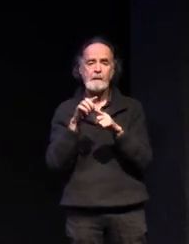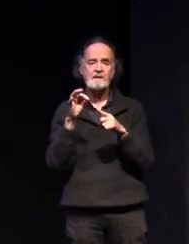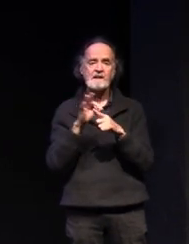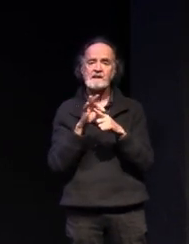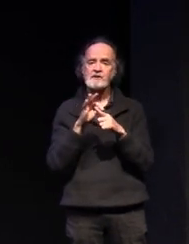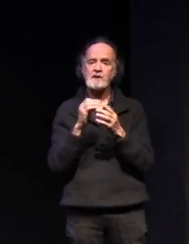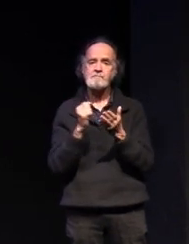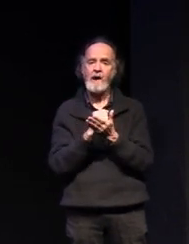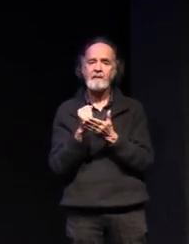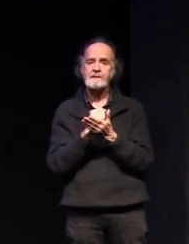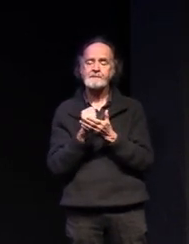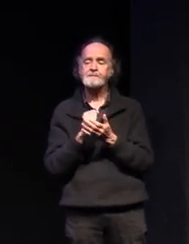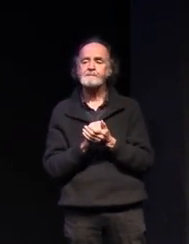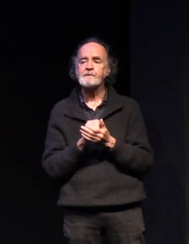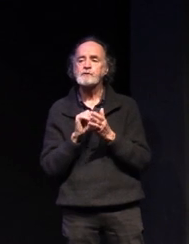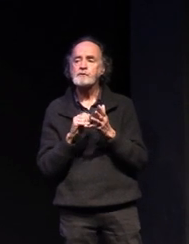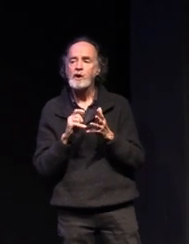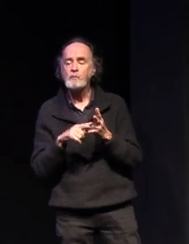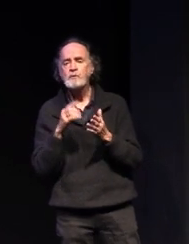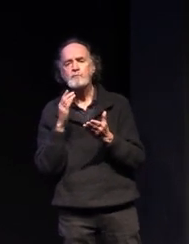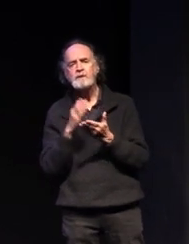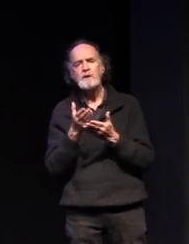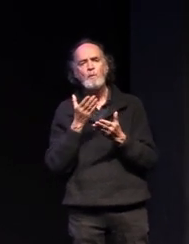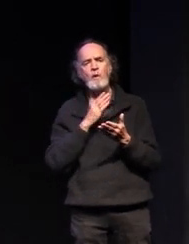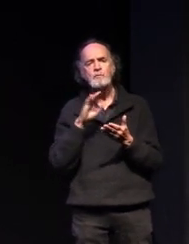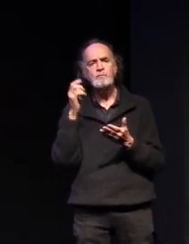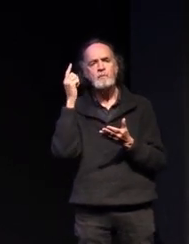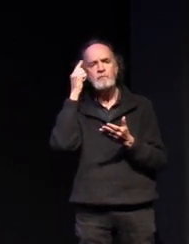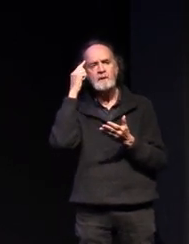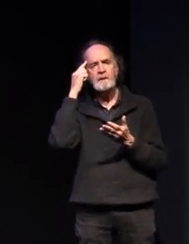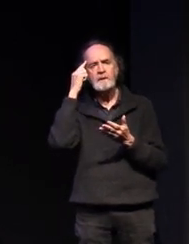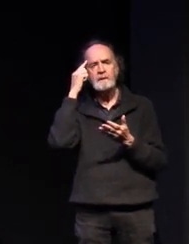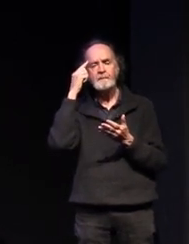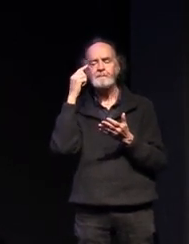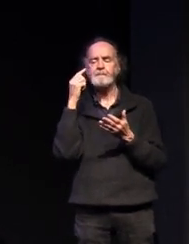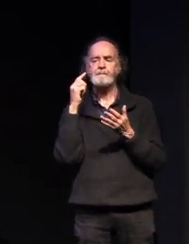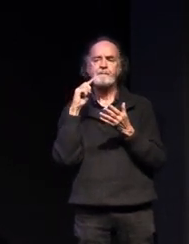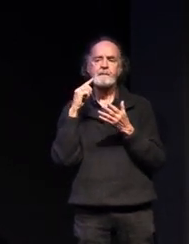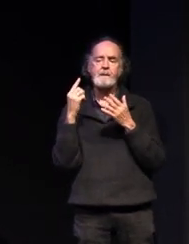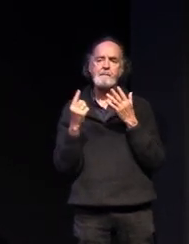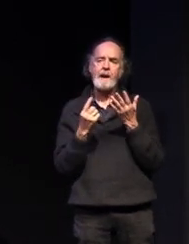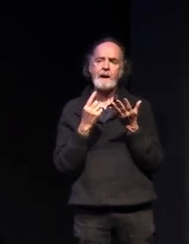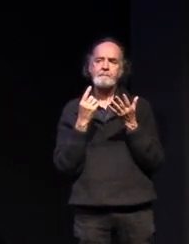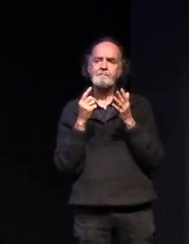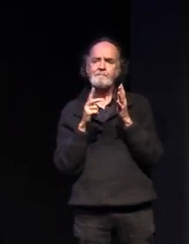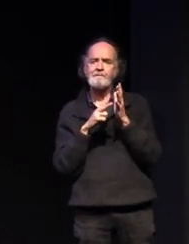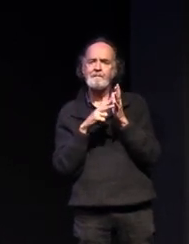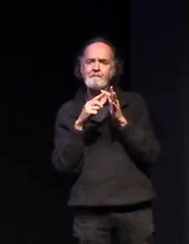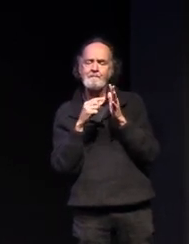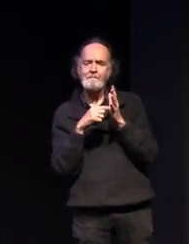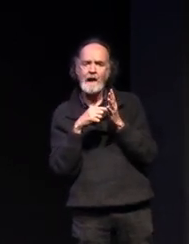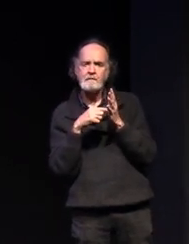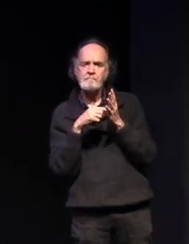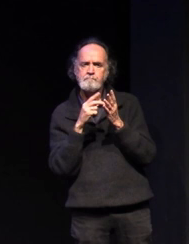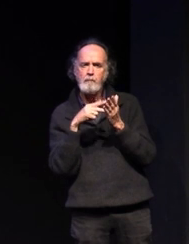history do so we really want you to consider the nature of vet programs have a look at our offerings there and